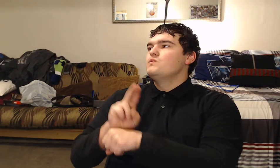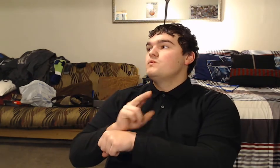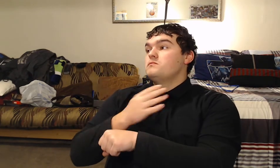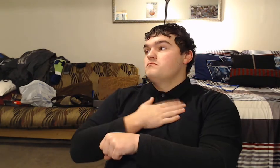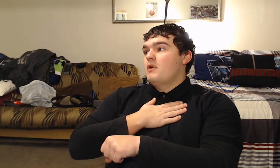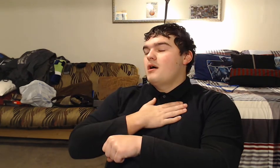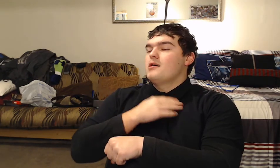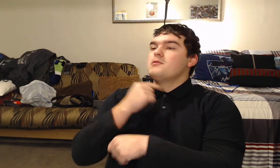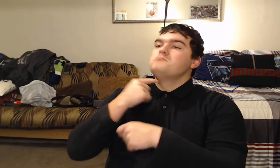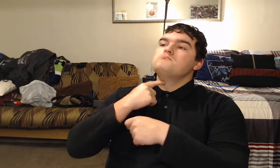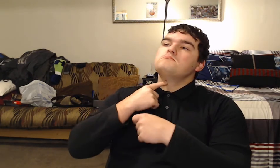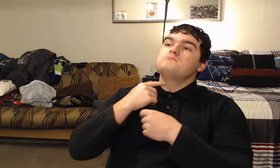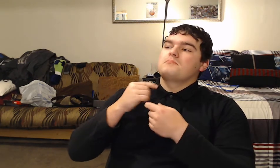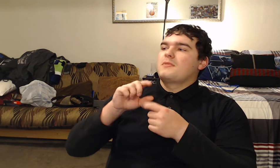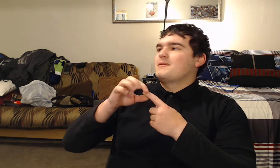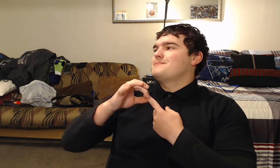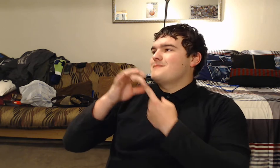week later, she's well.